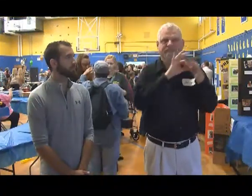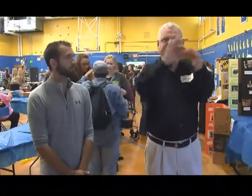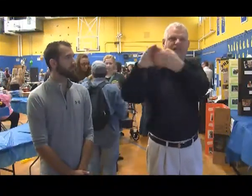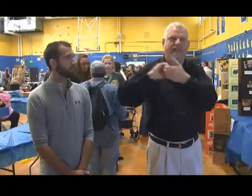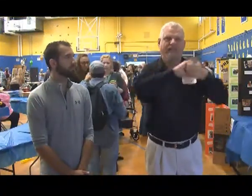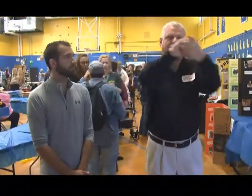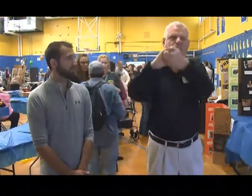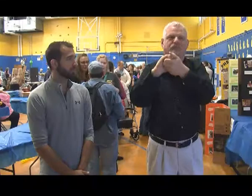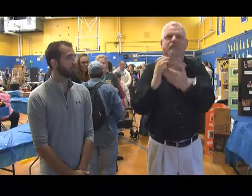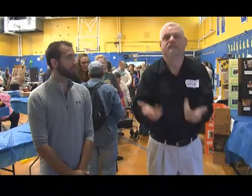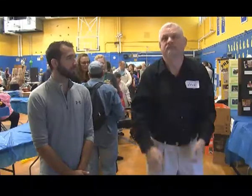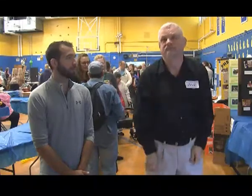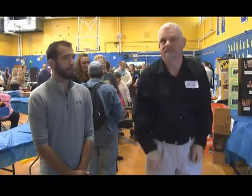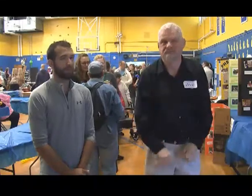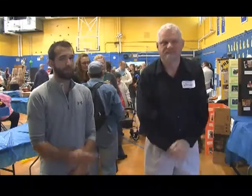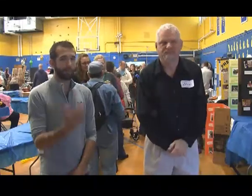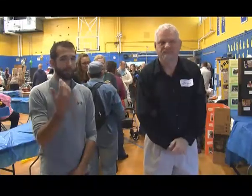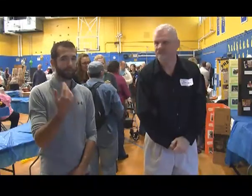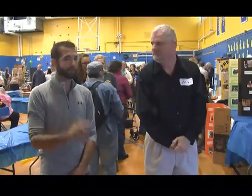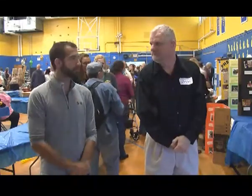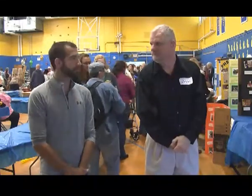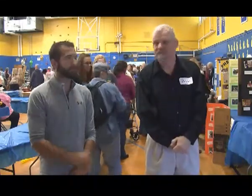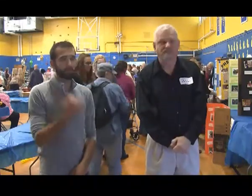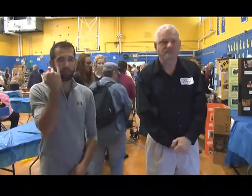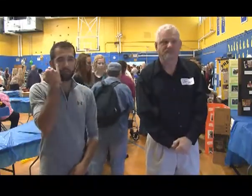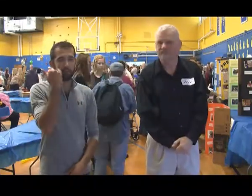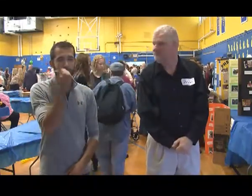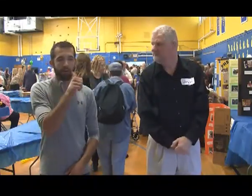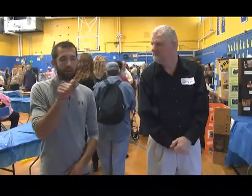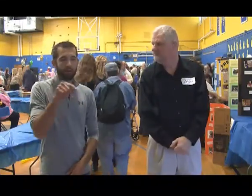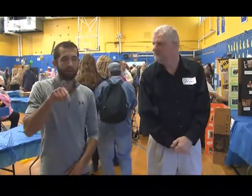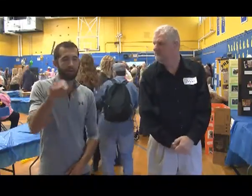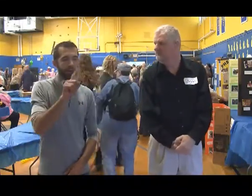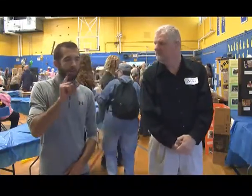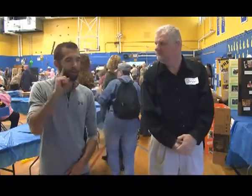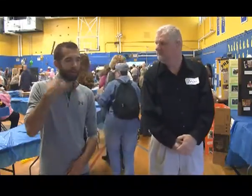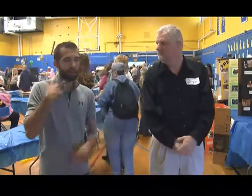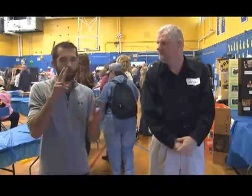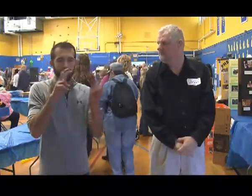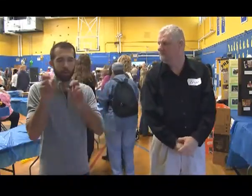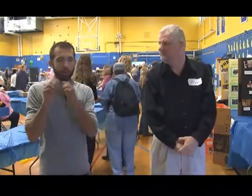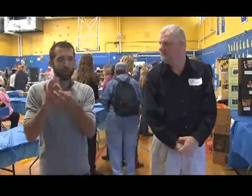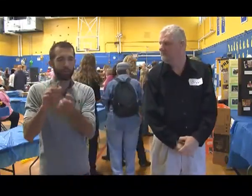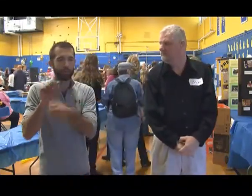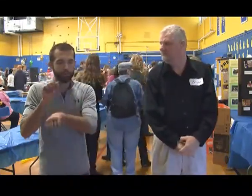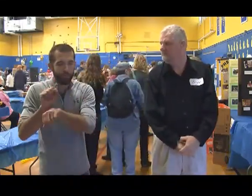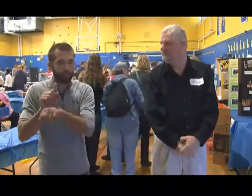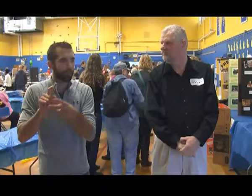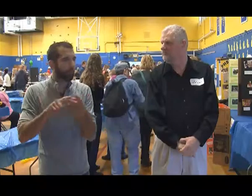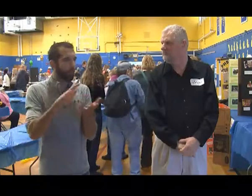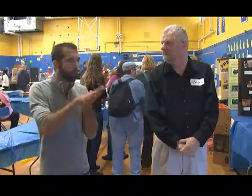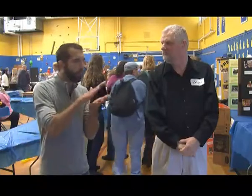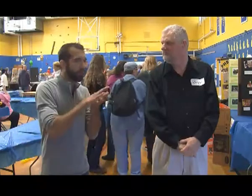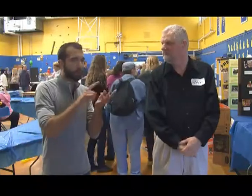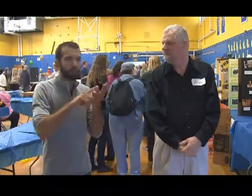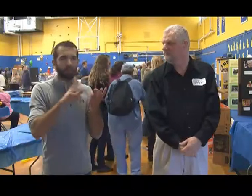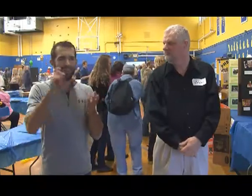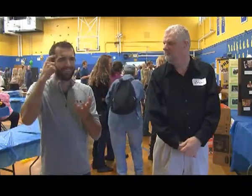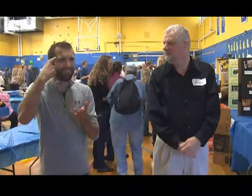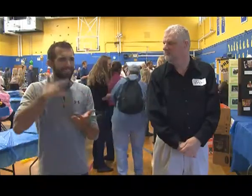Deaf is to support the community through political, educational and social events. And Josh is saying we also try